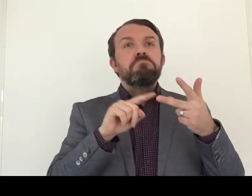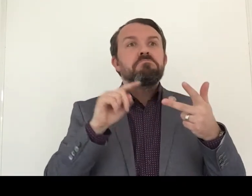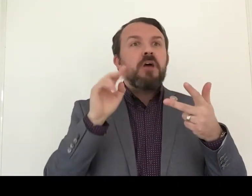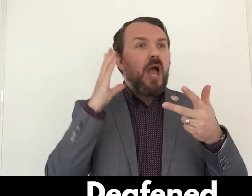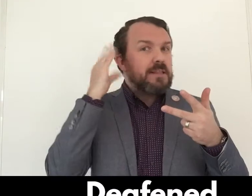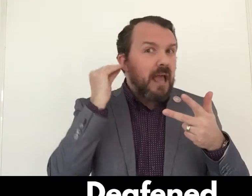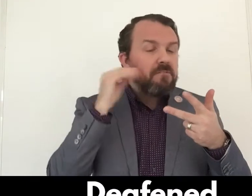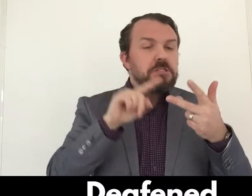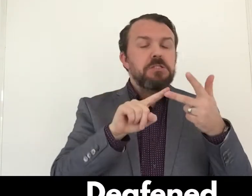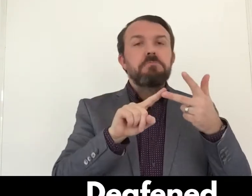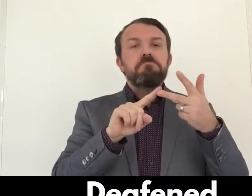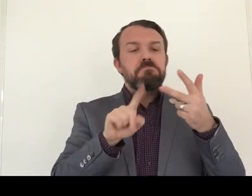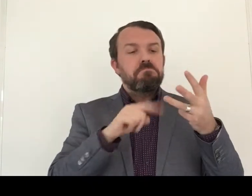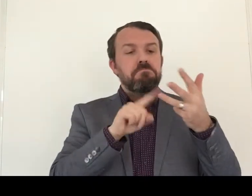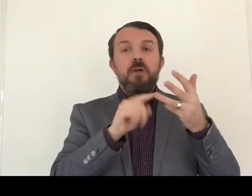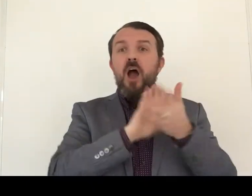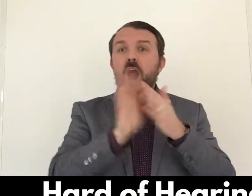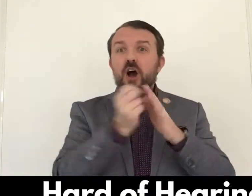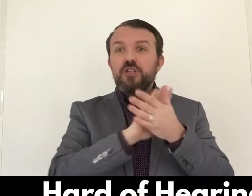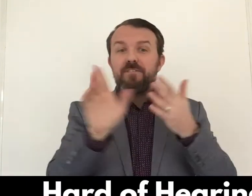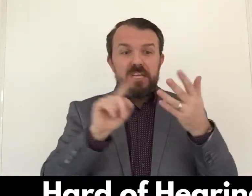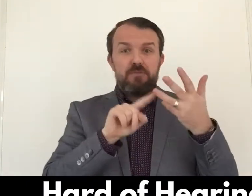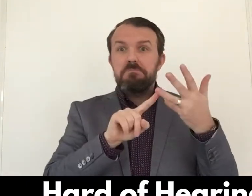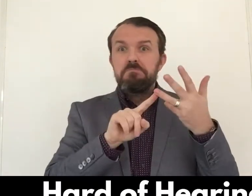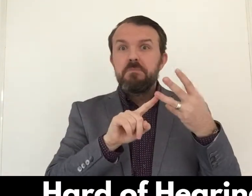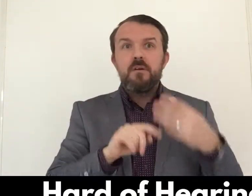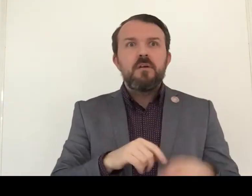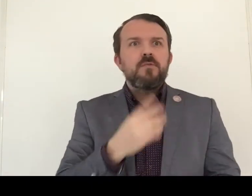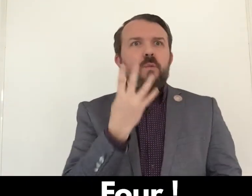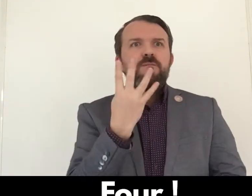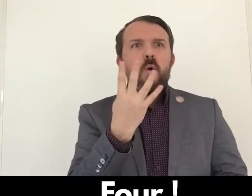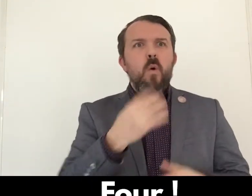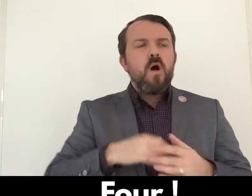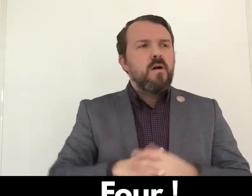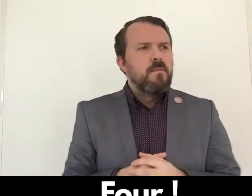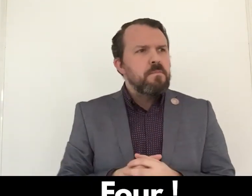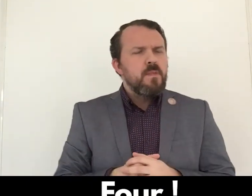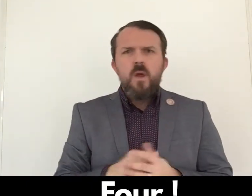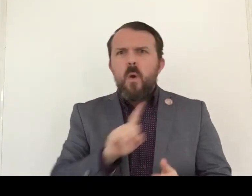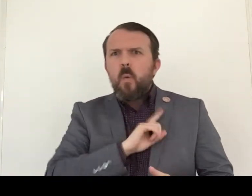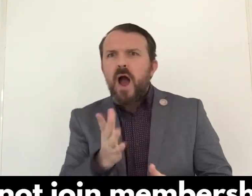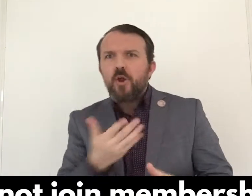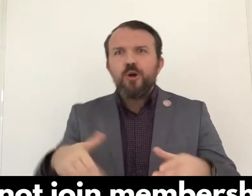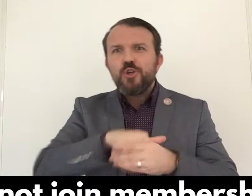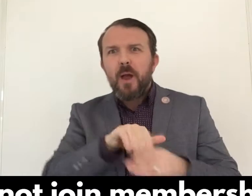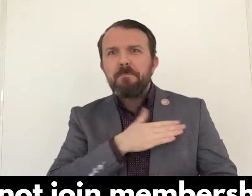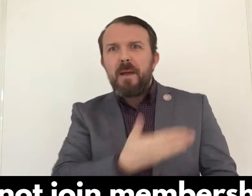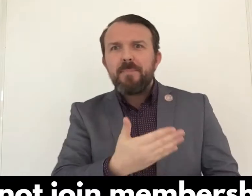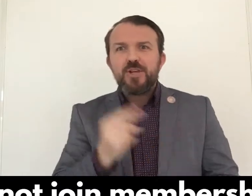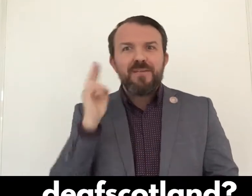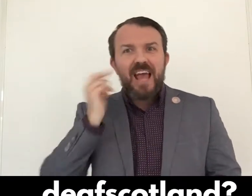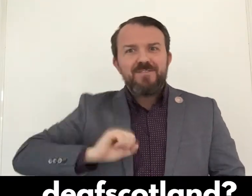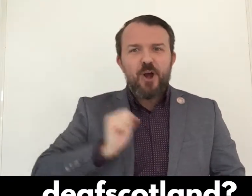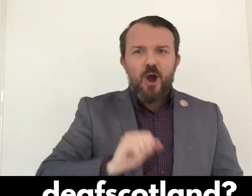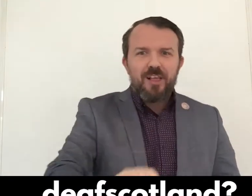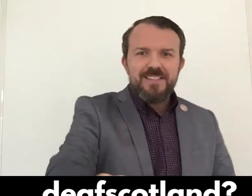definite, hard of hearing, four, why not join, membership, they've got a clean,